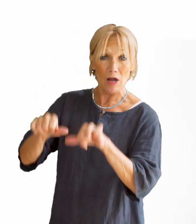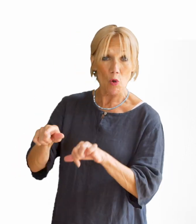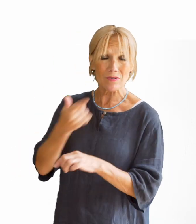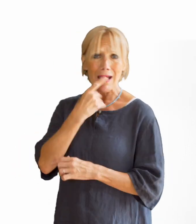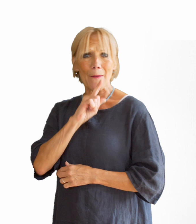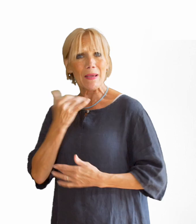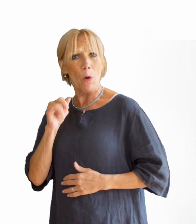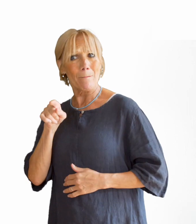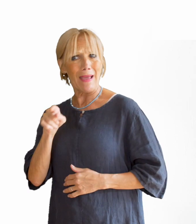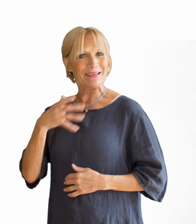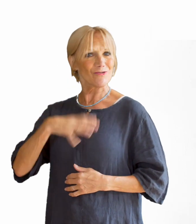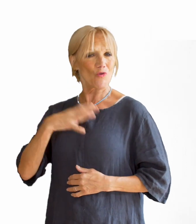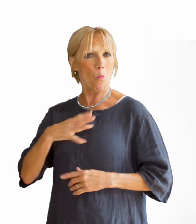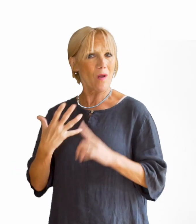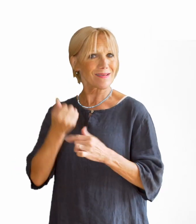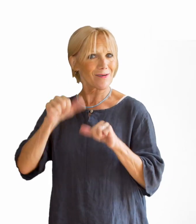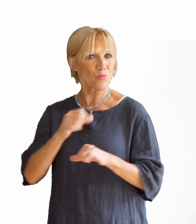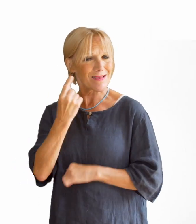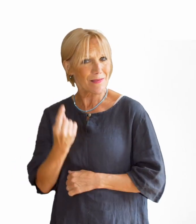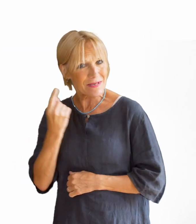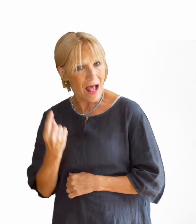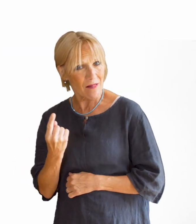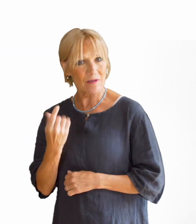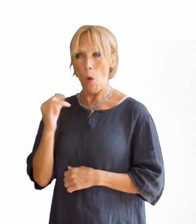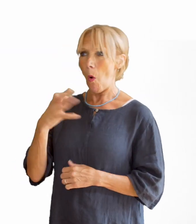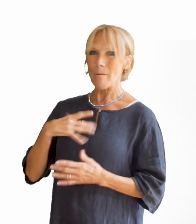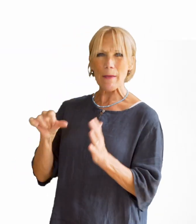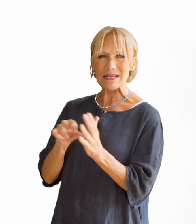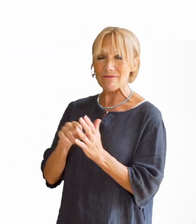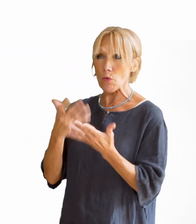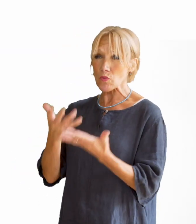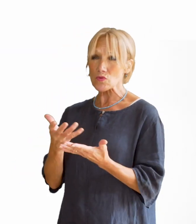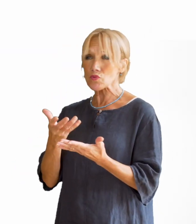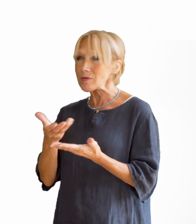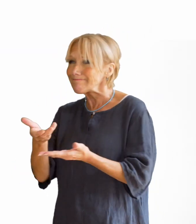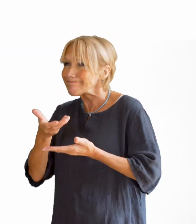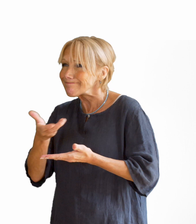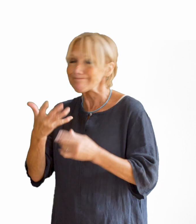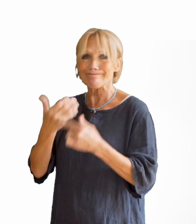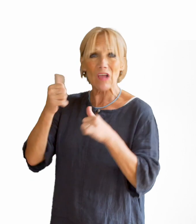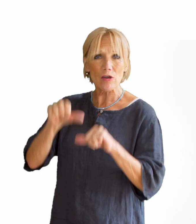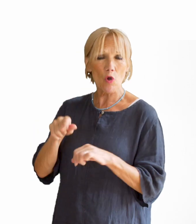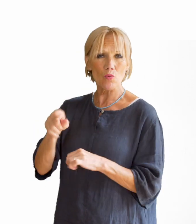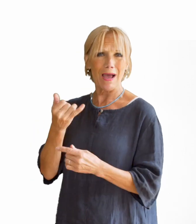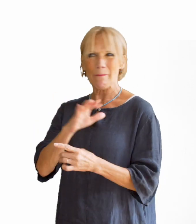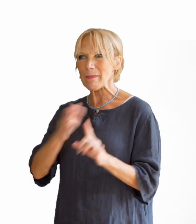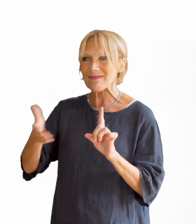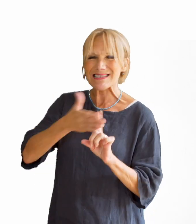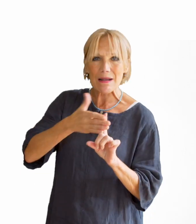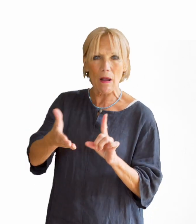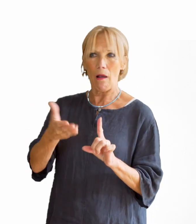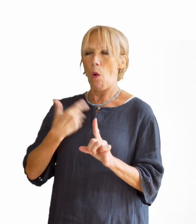People may not want to seek a diagnosis or find it difficult to get diagnosed. This may be due to stigma,